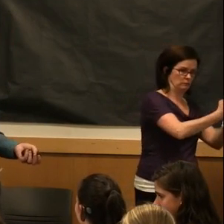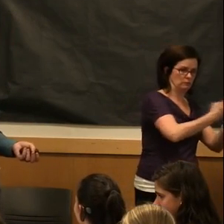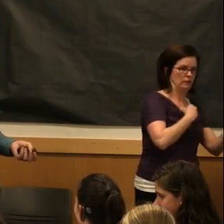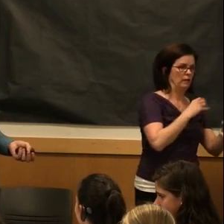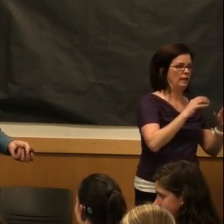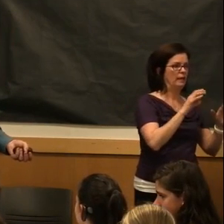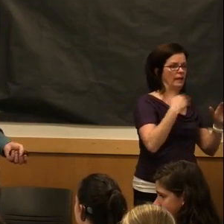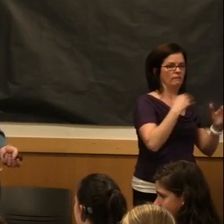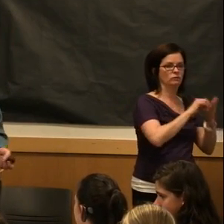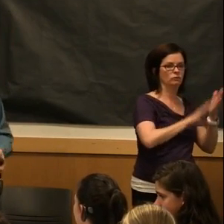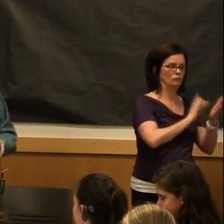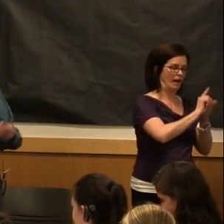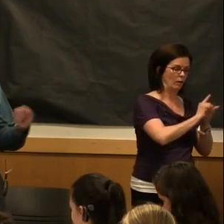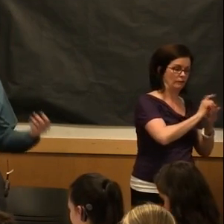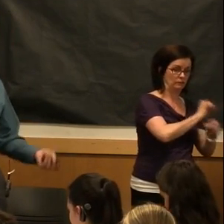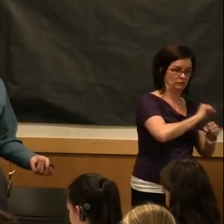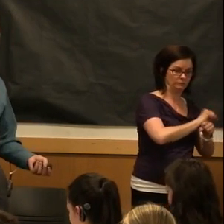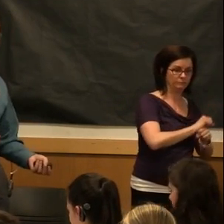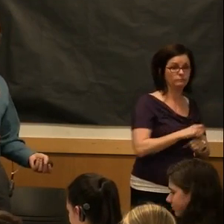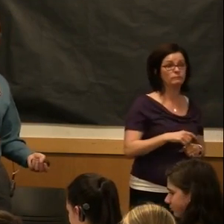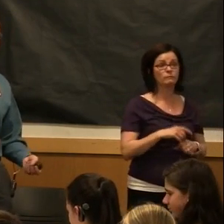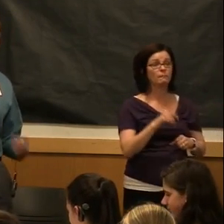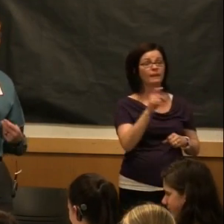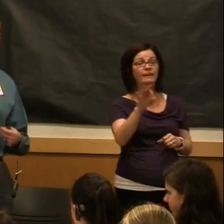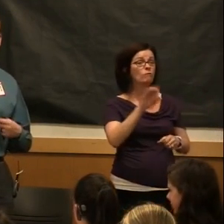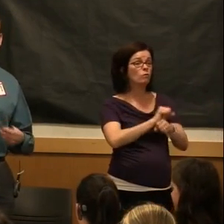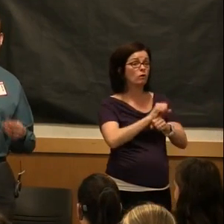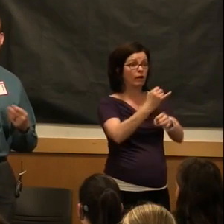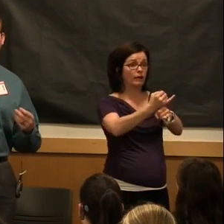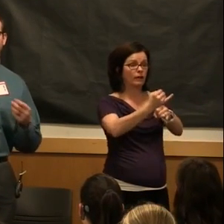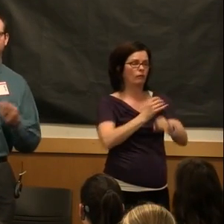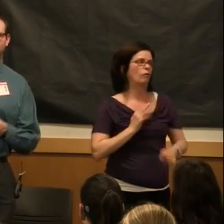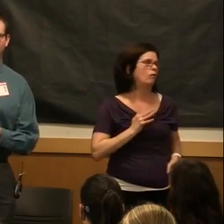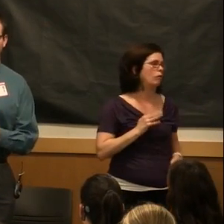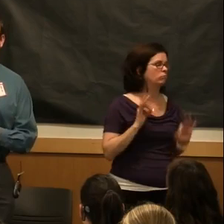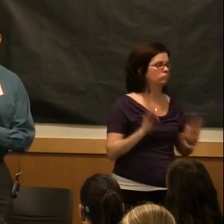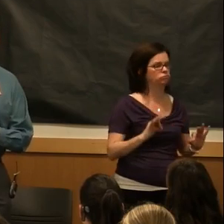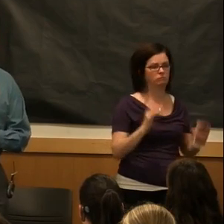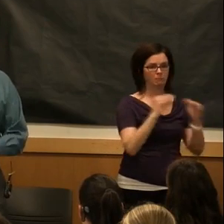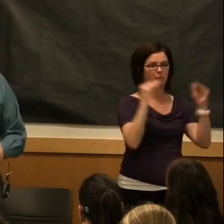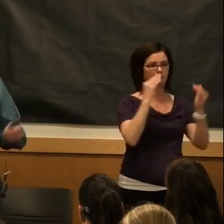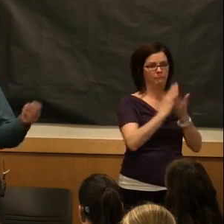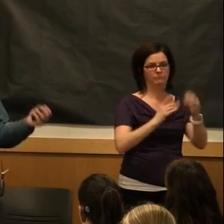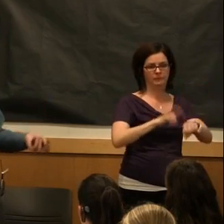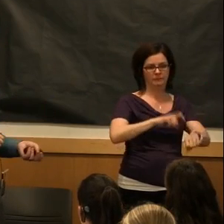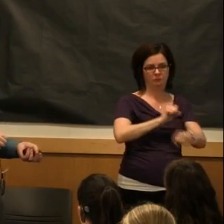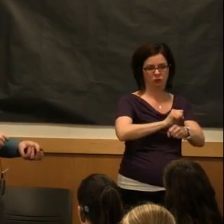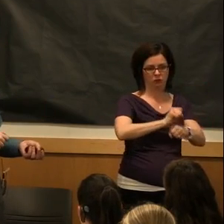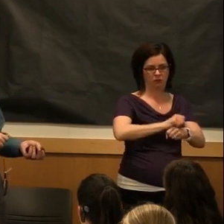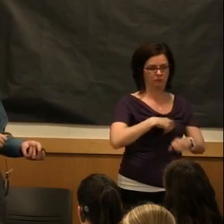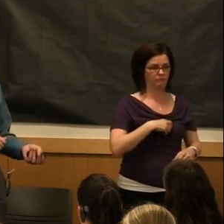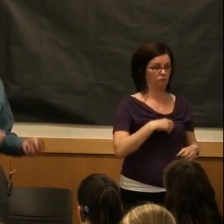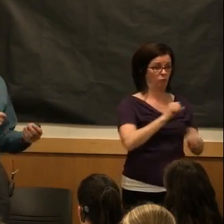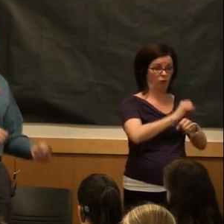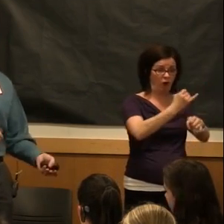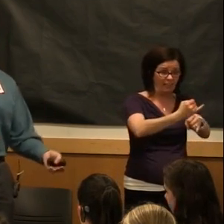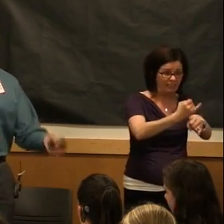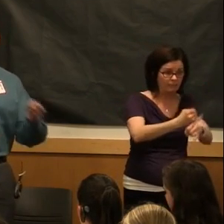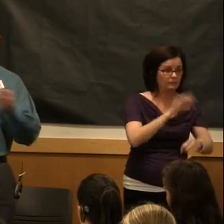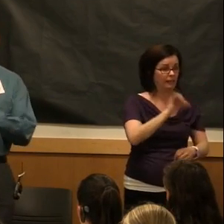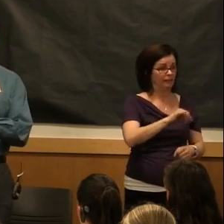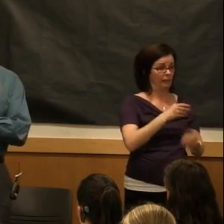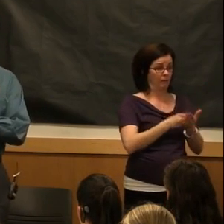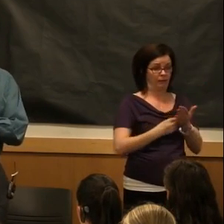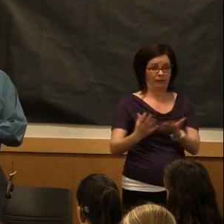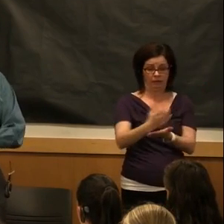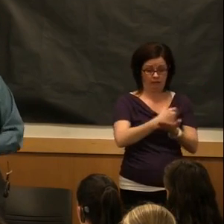student hourly position? The great things about working on campus is it's just like having a part-time job on your college campus that's helping you